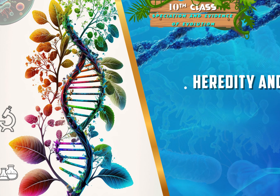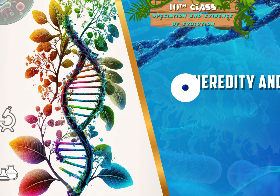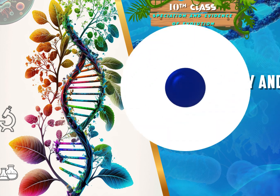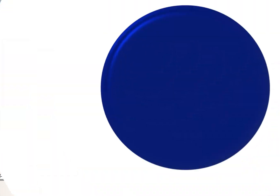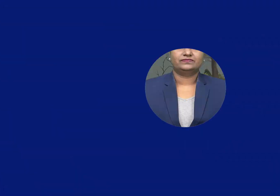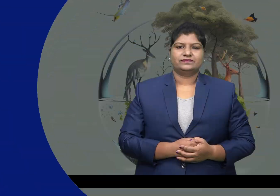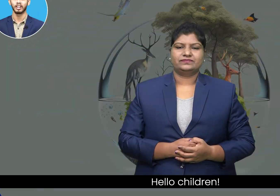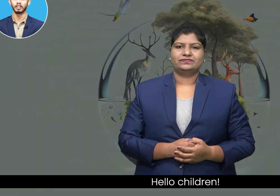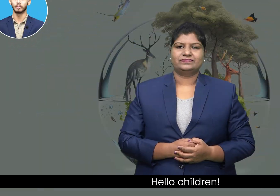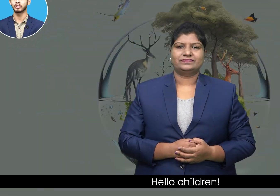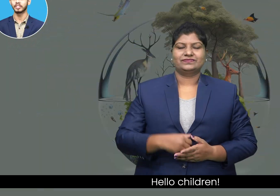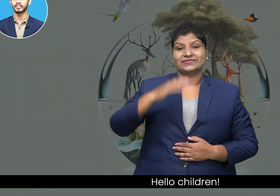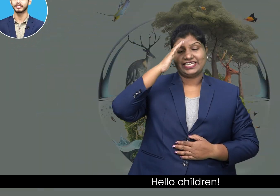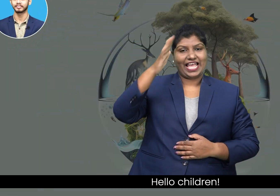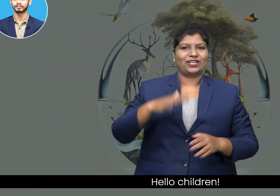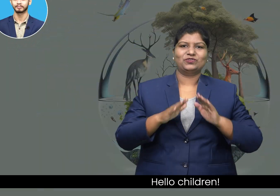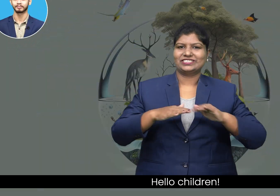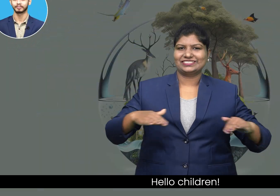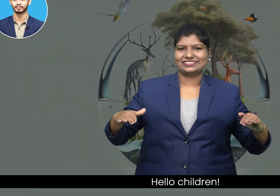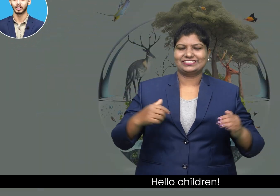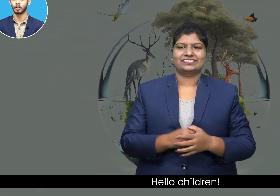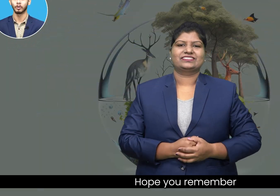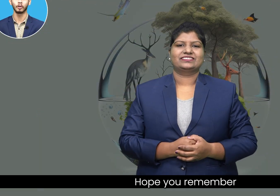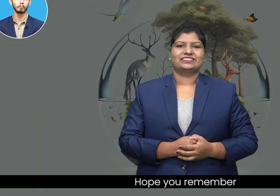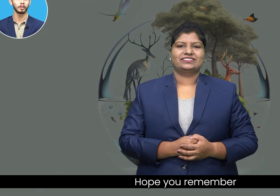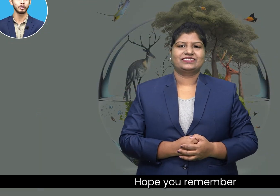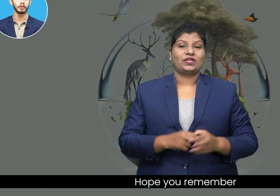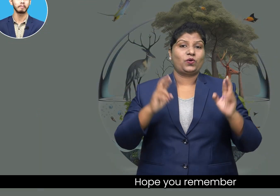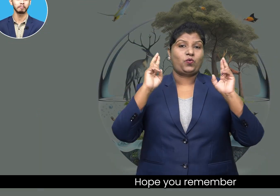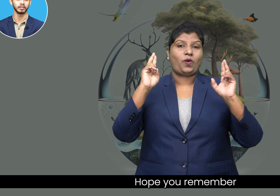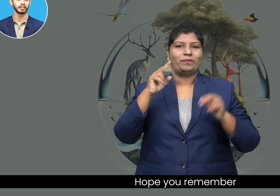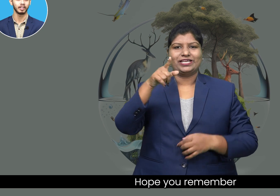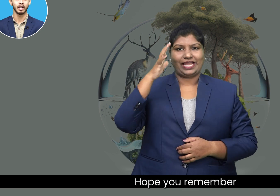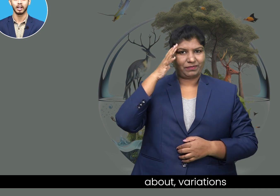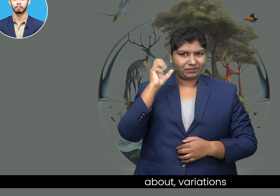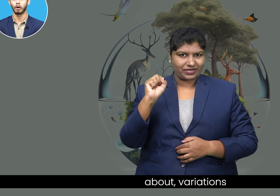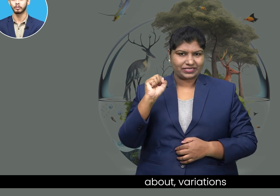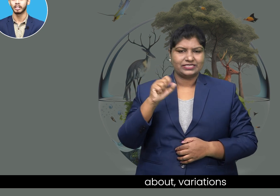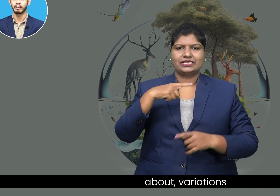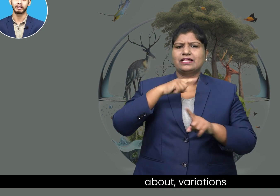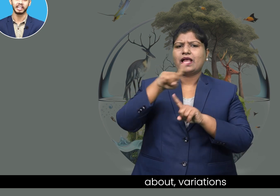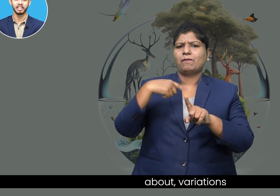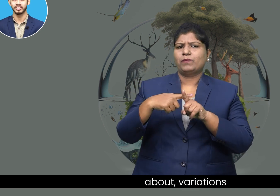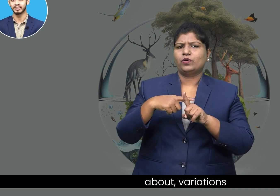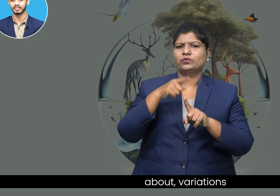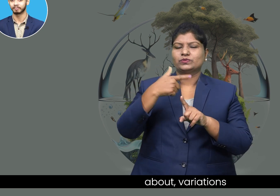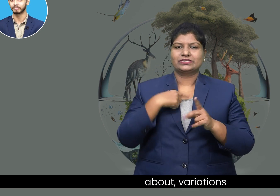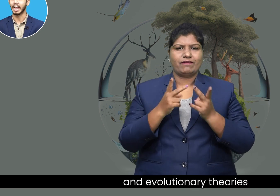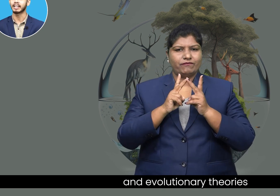hello children hope you remember about variations and